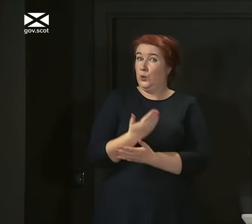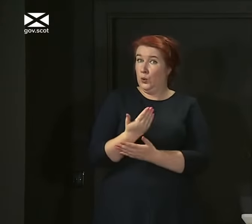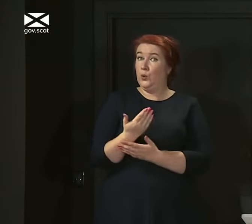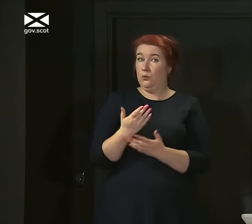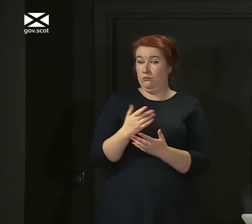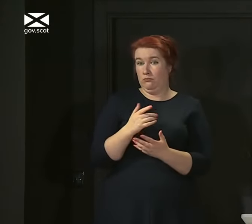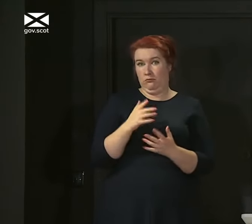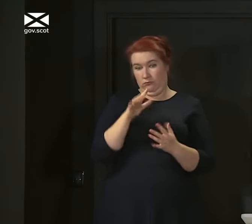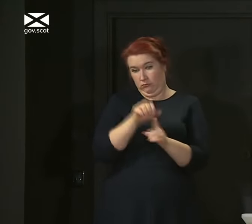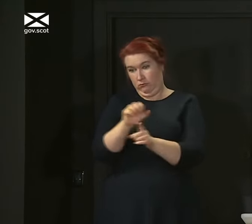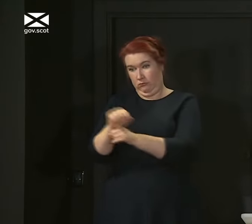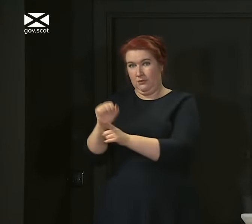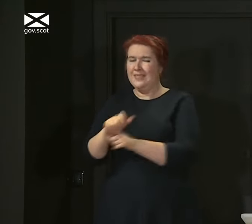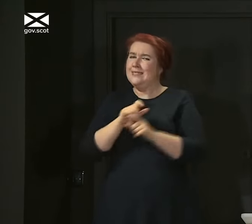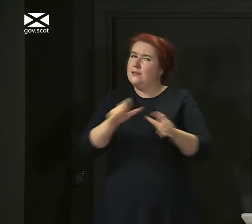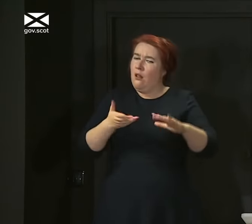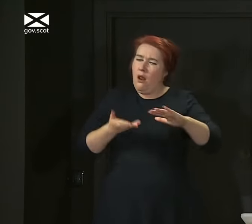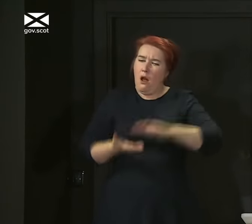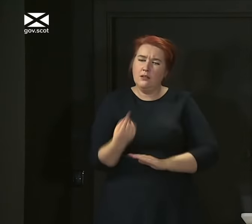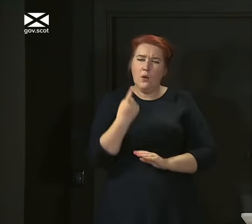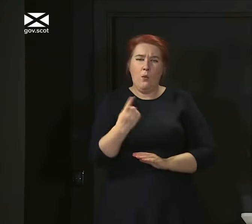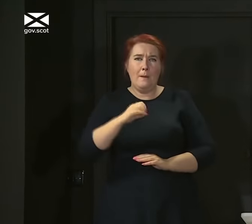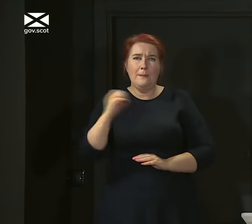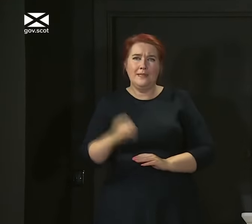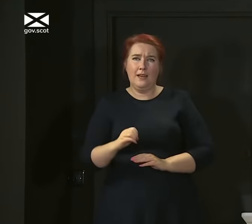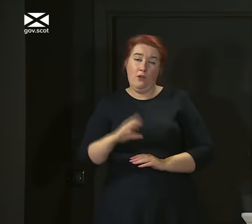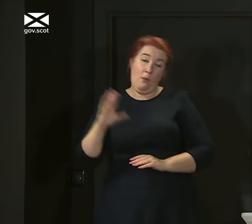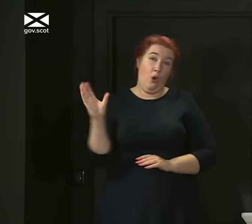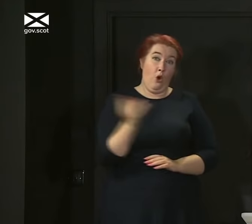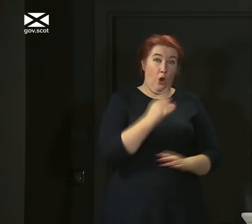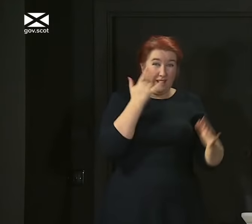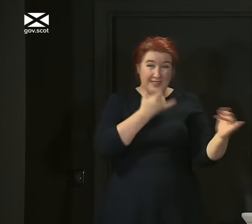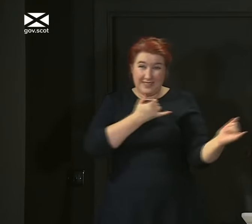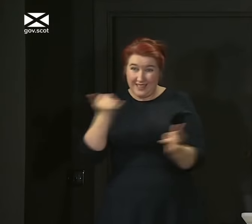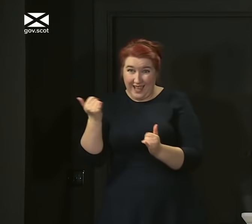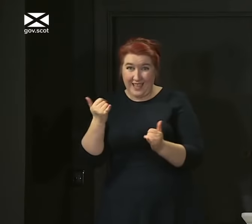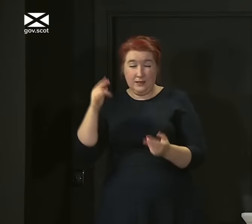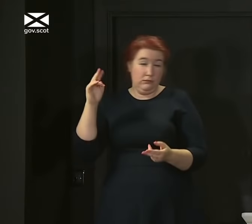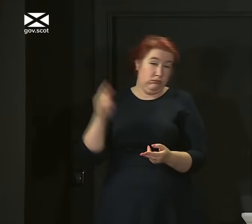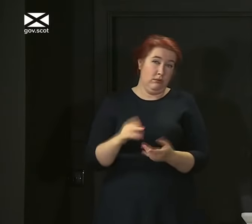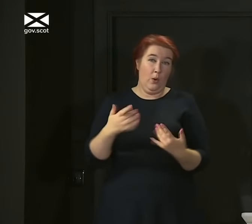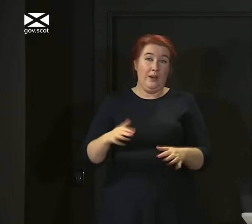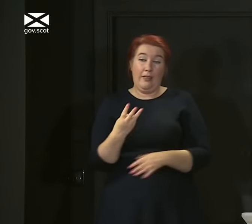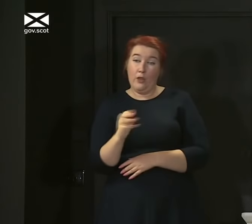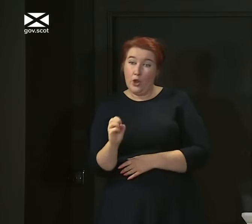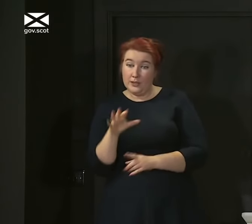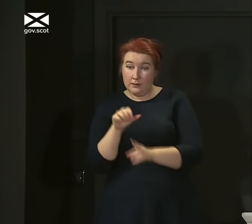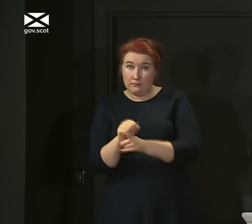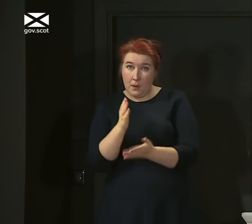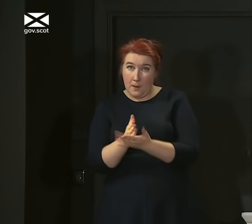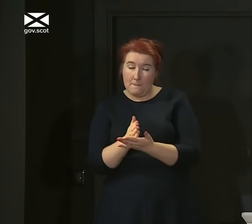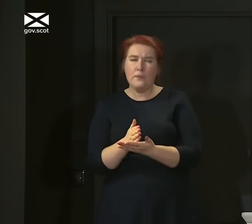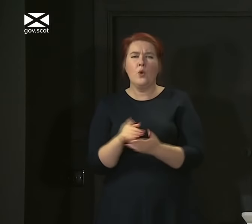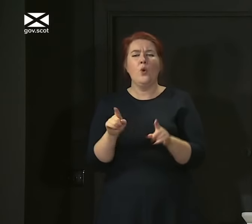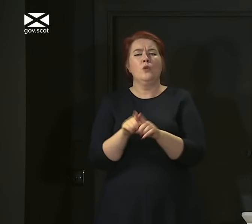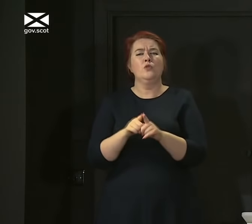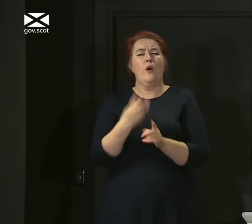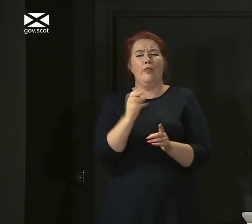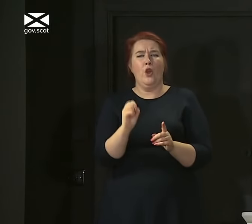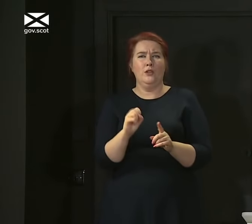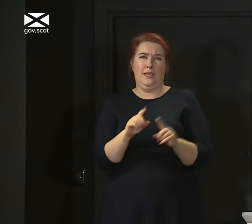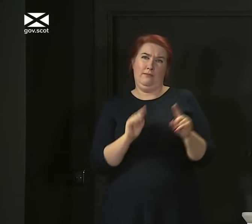represent less than 1% of all those who have been newly tested. And they are also spread over